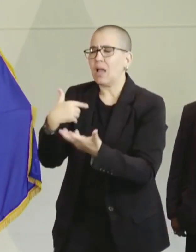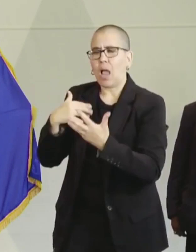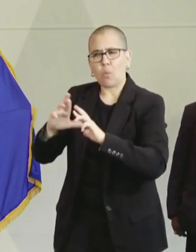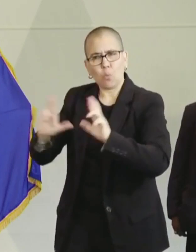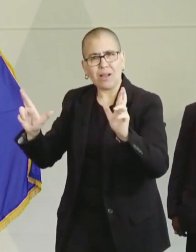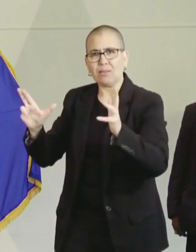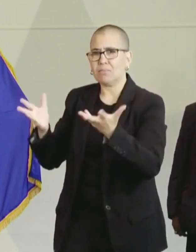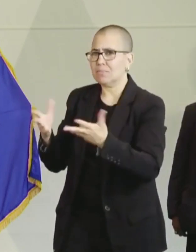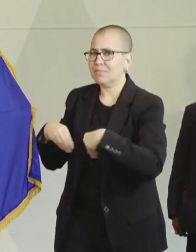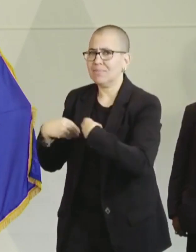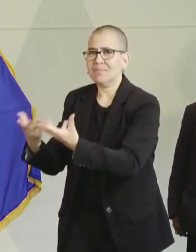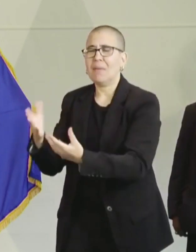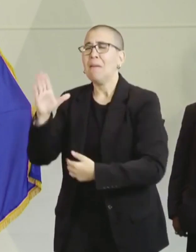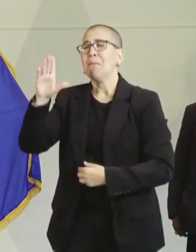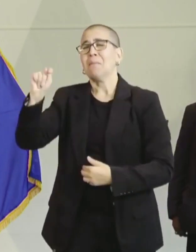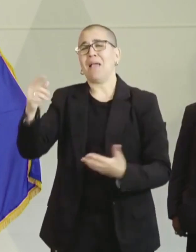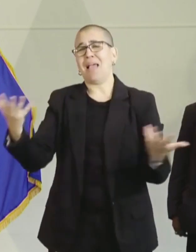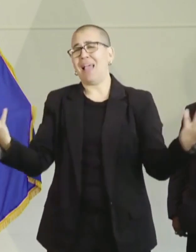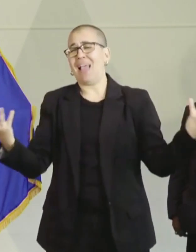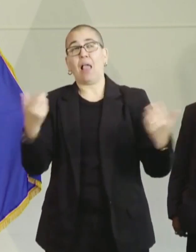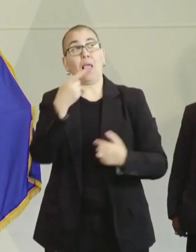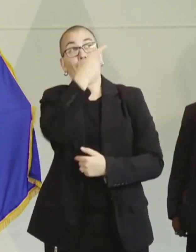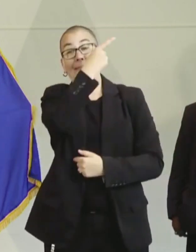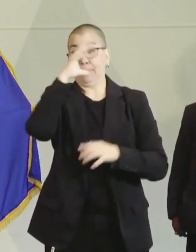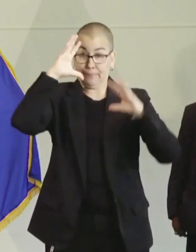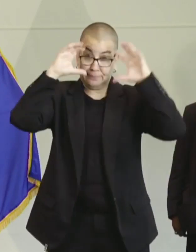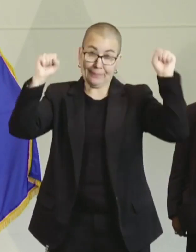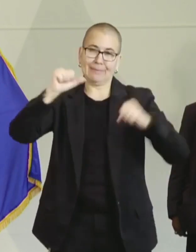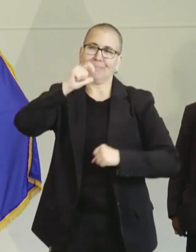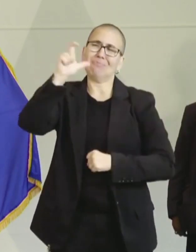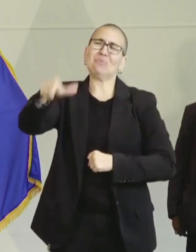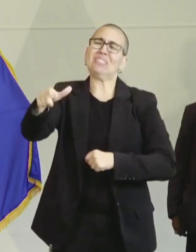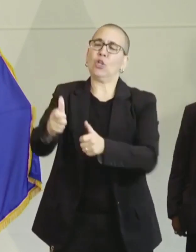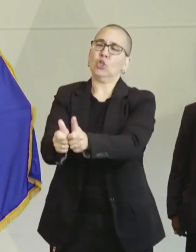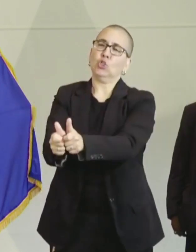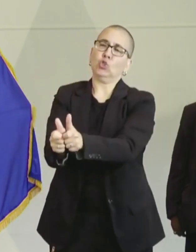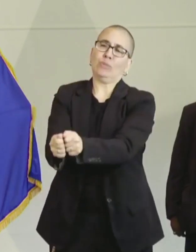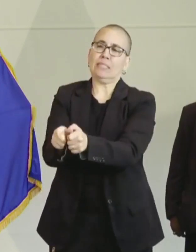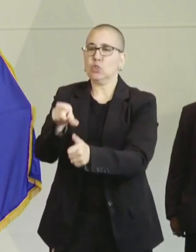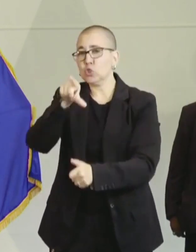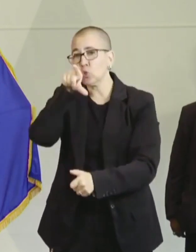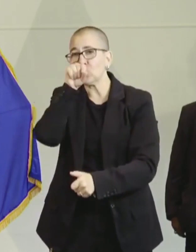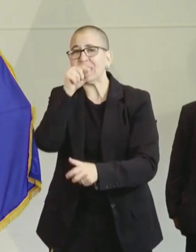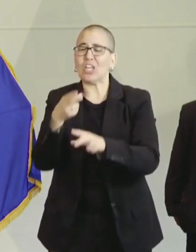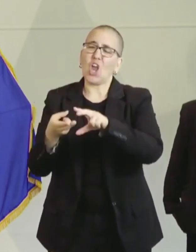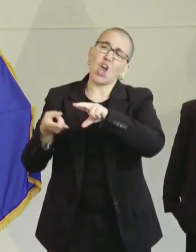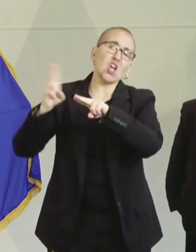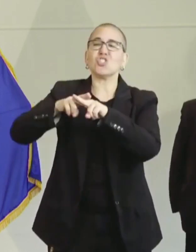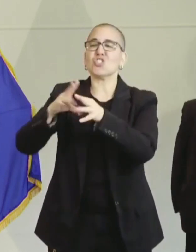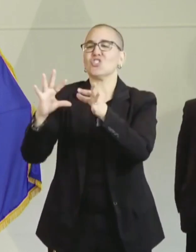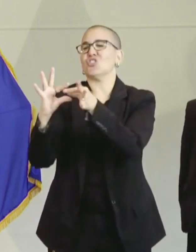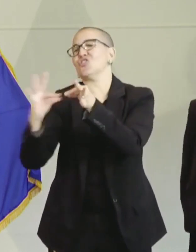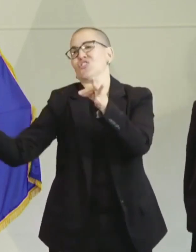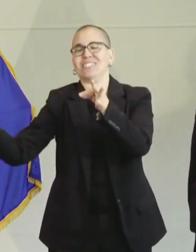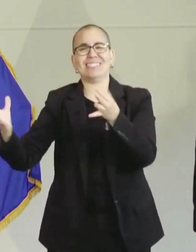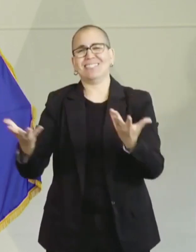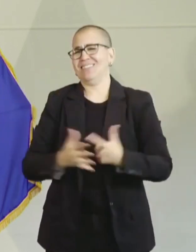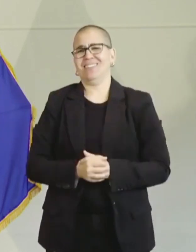this without inflaming. And again, this one is so difficult. As I said again, the tools of restoring order